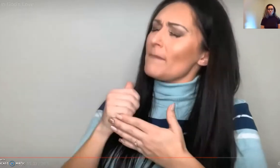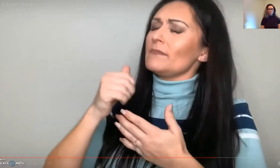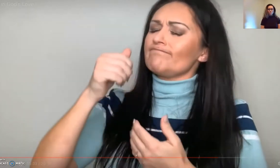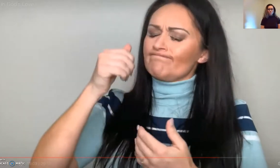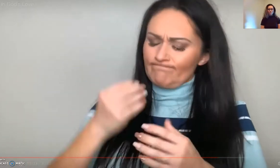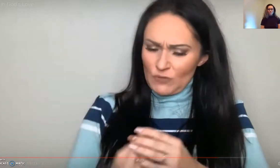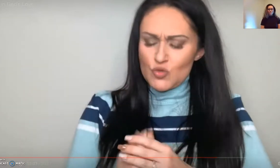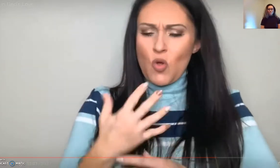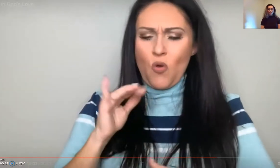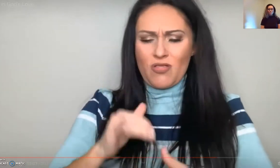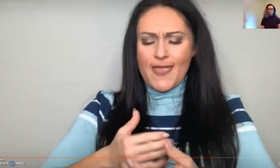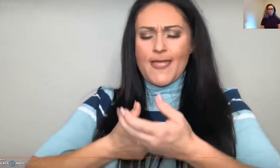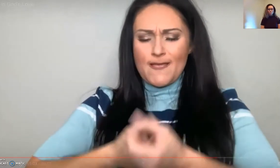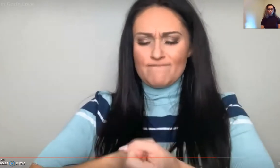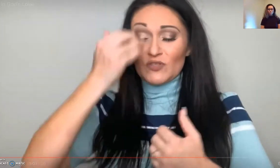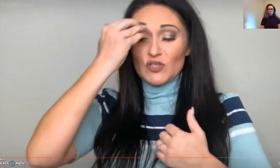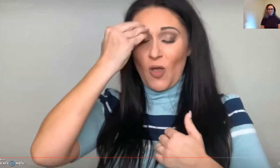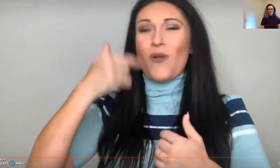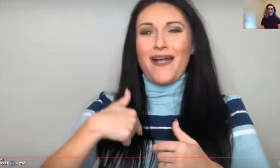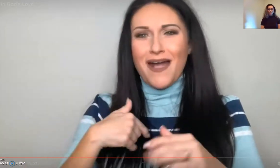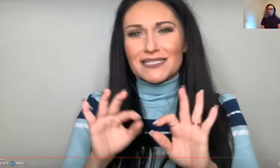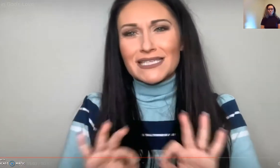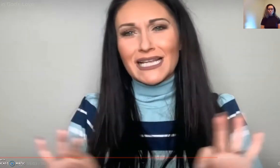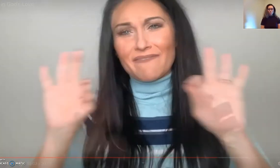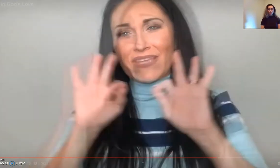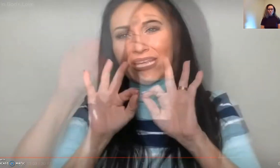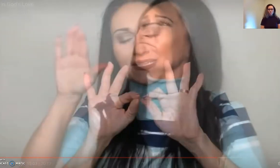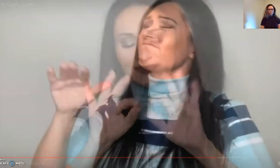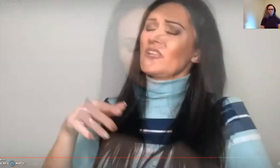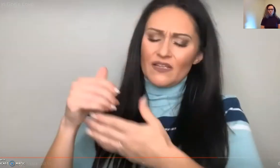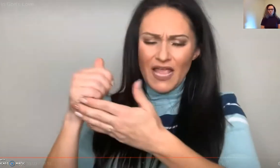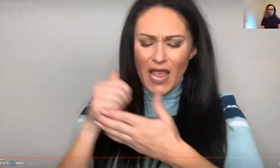and it's essential for me to have you to grow and I trust you.